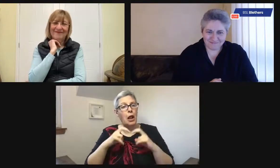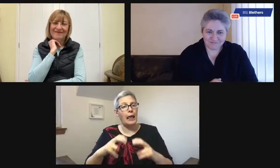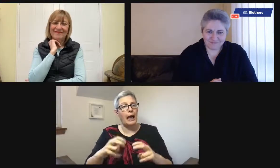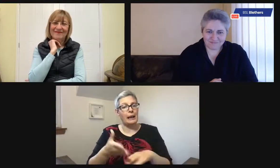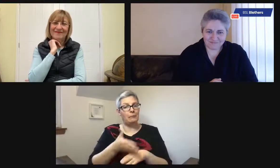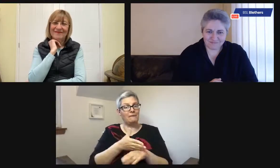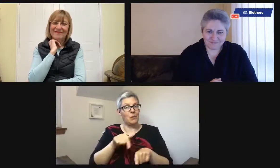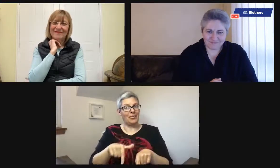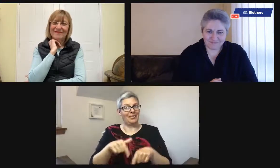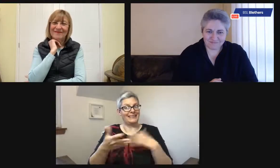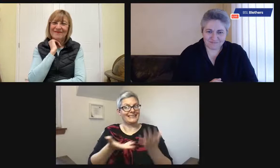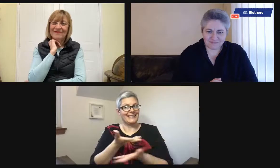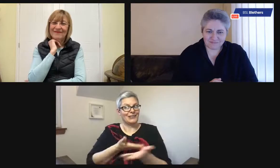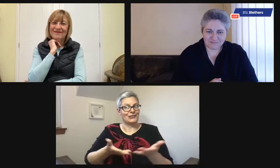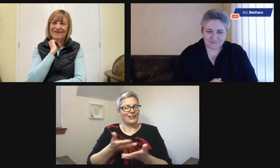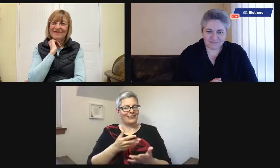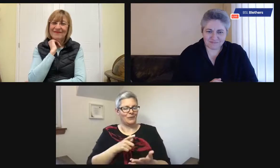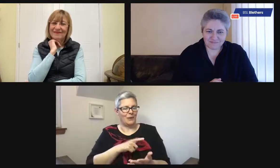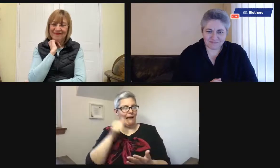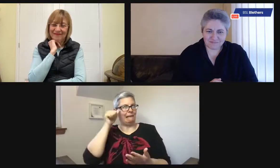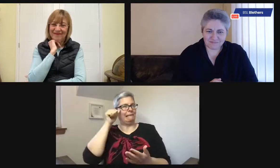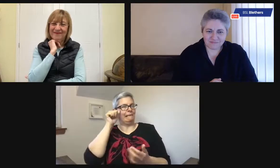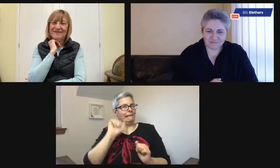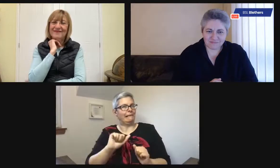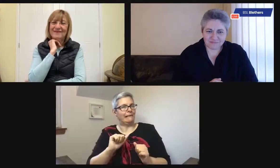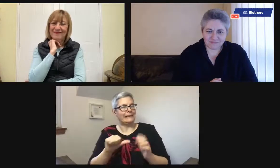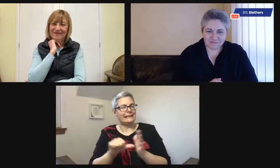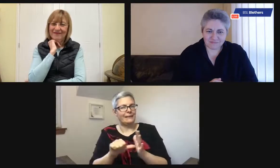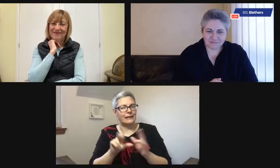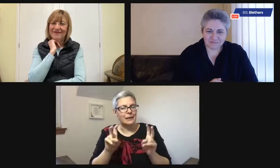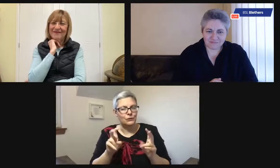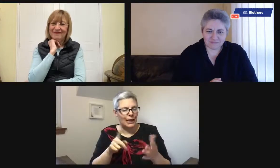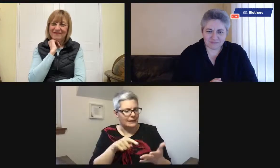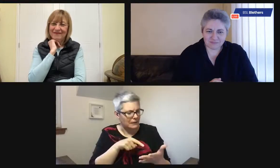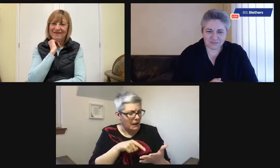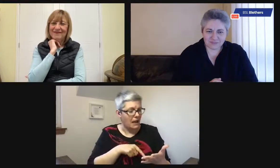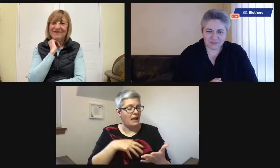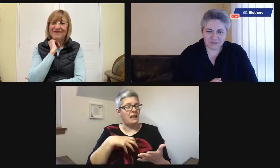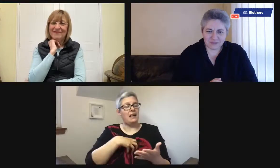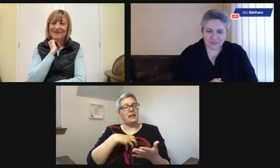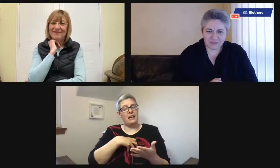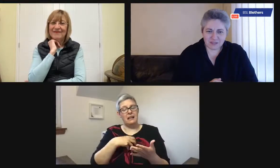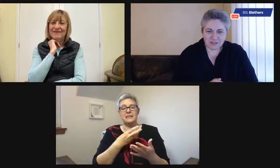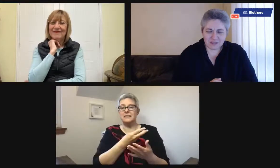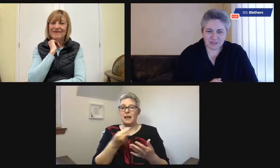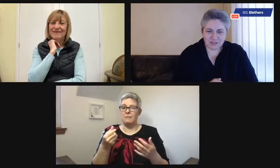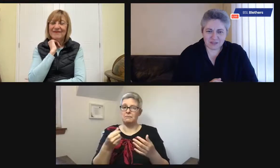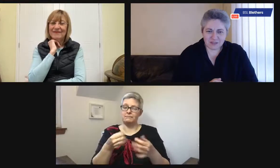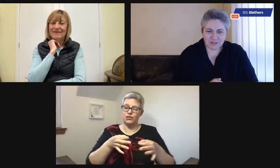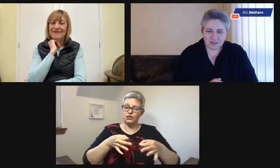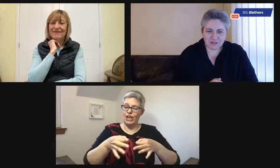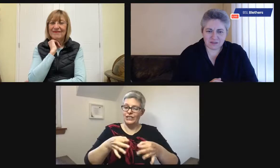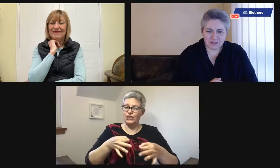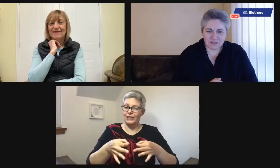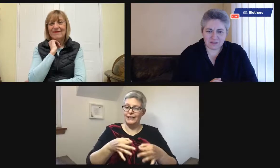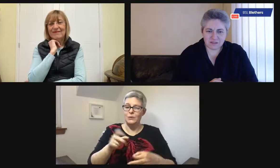those kinds of things aren't available now. It's all on remote control, isn't it? So it is a difficult subject, really.